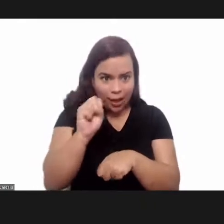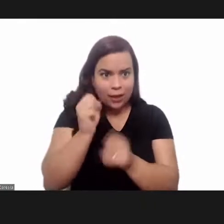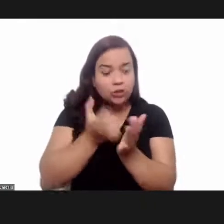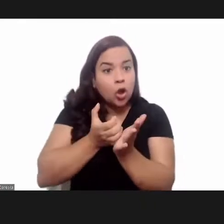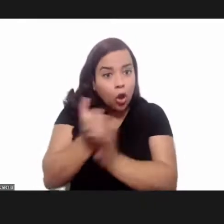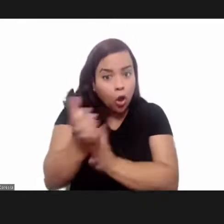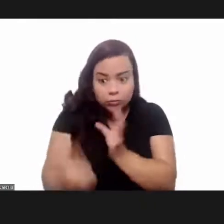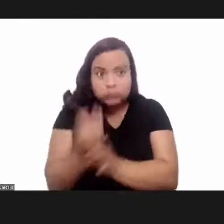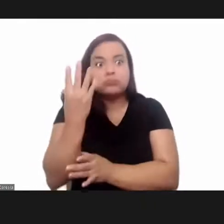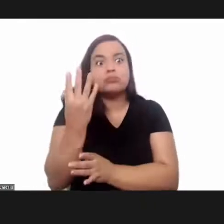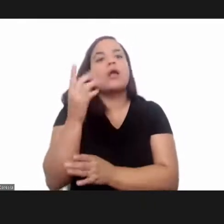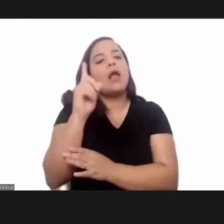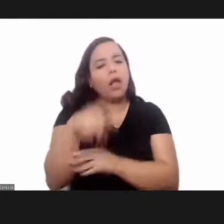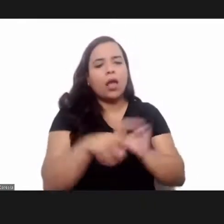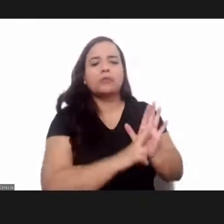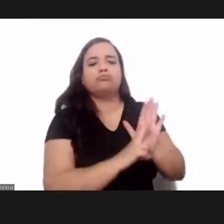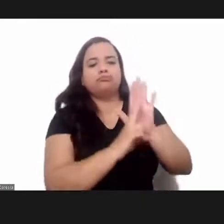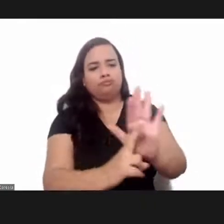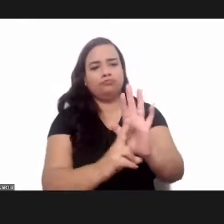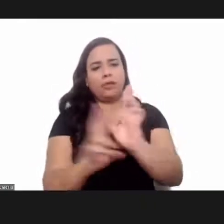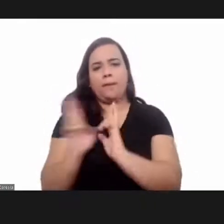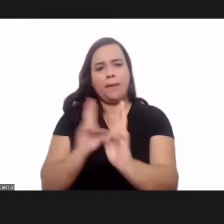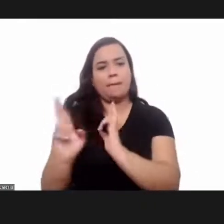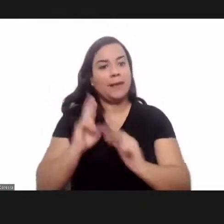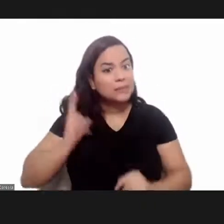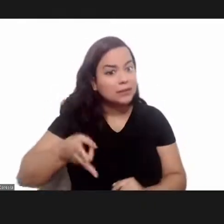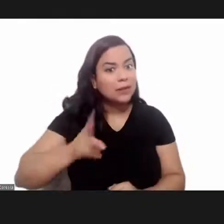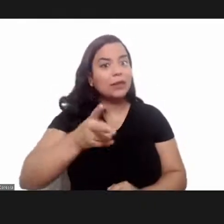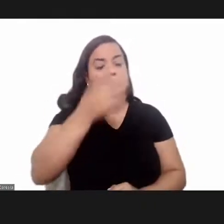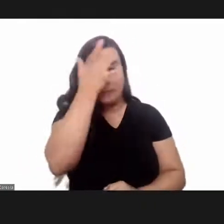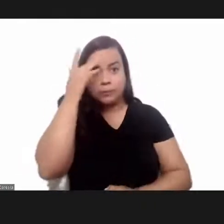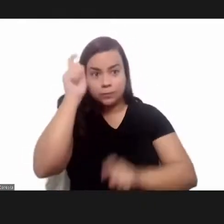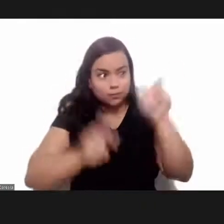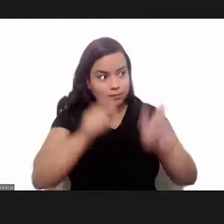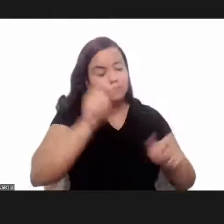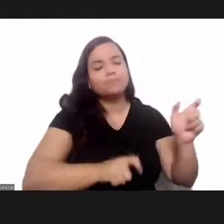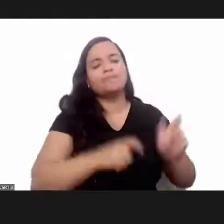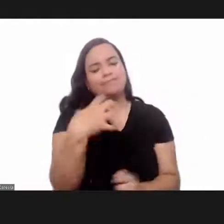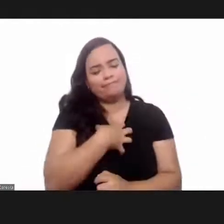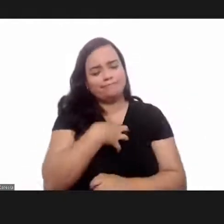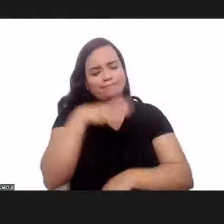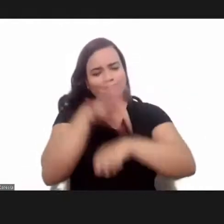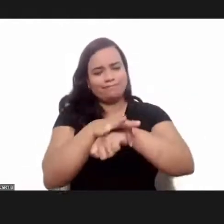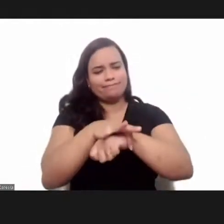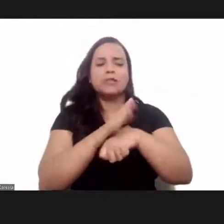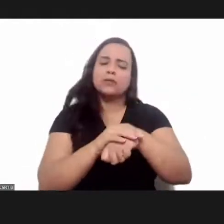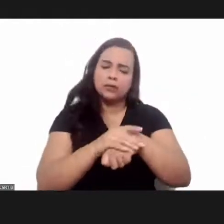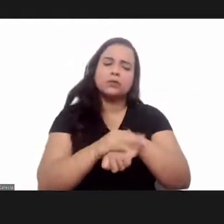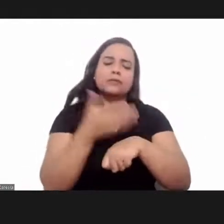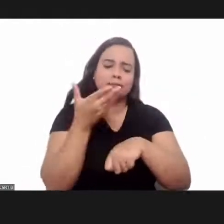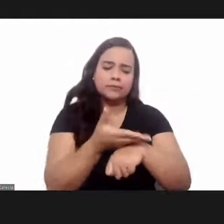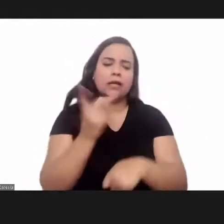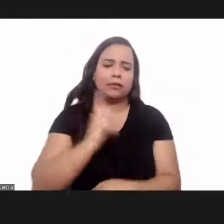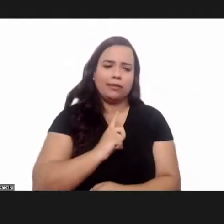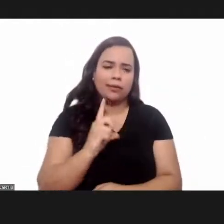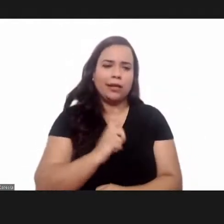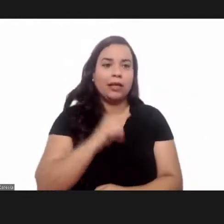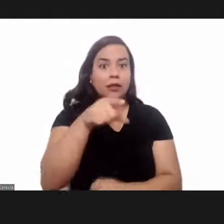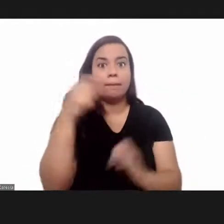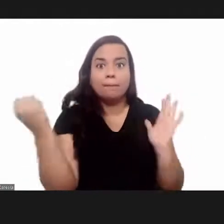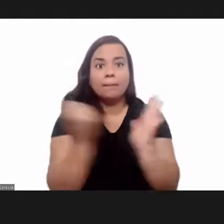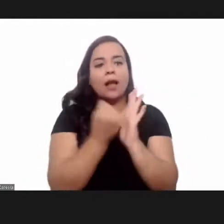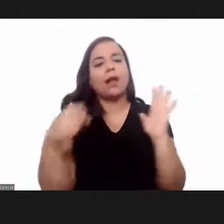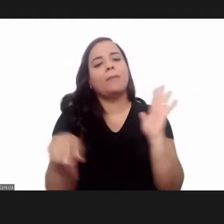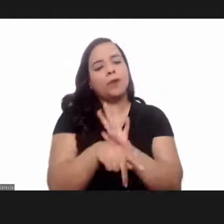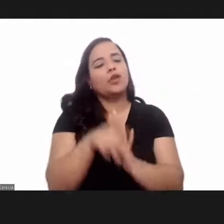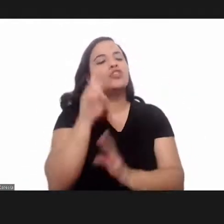a reference for us on i.e our relationship with the people affected directly by the disease